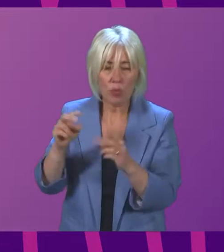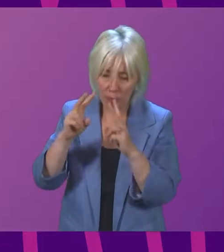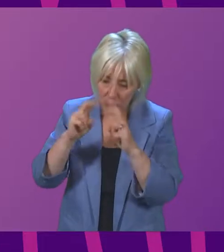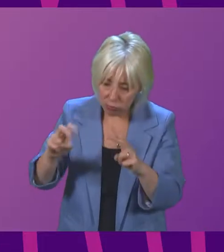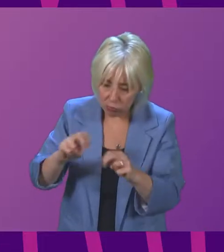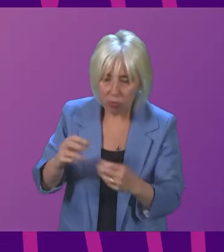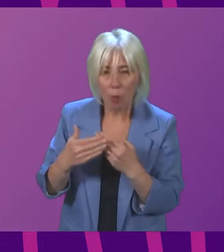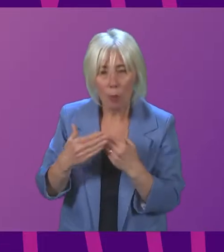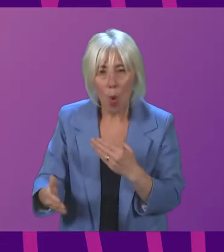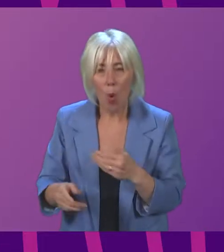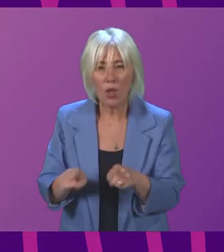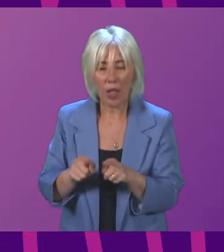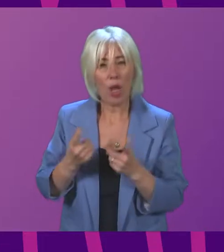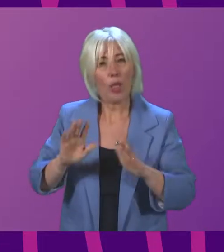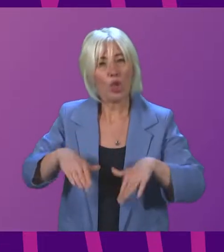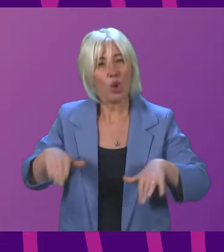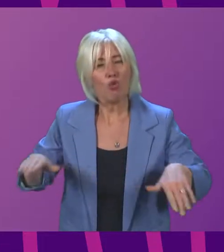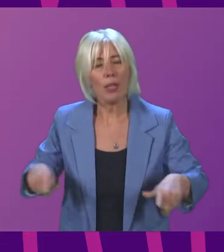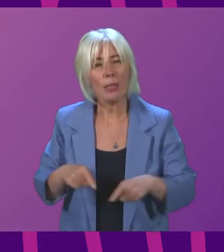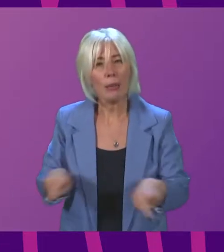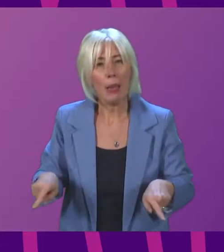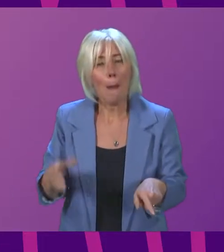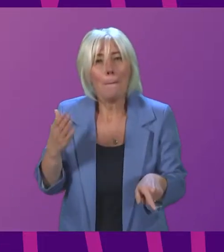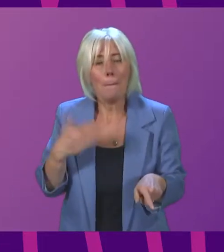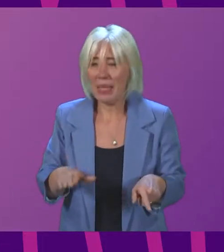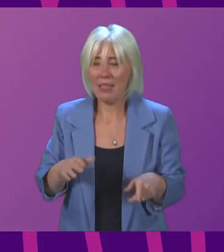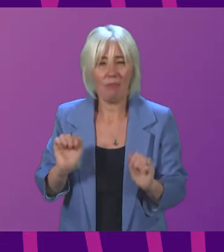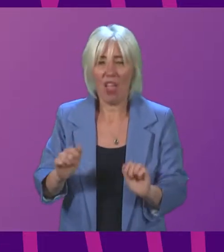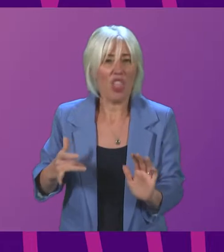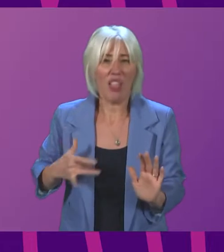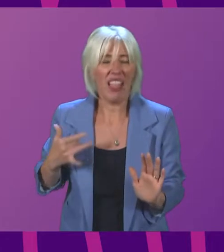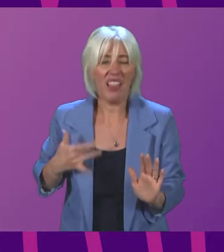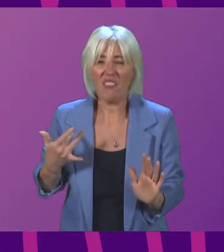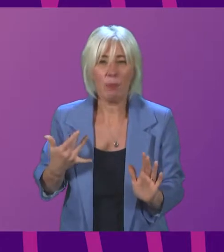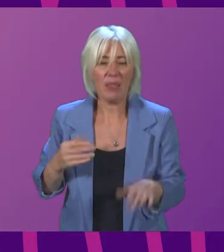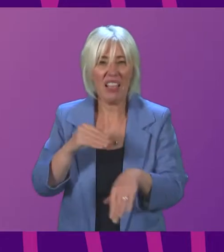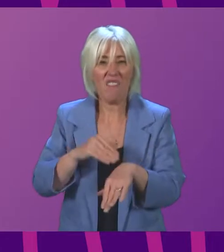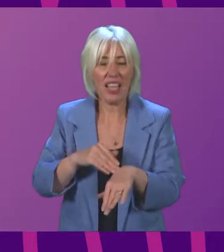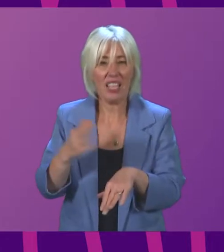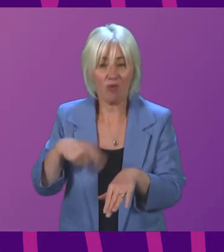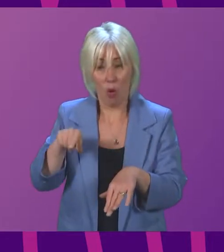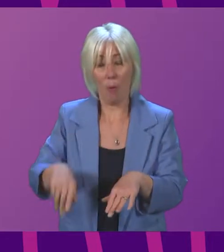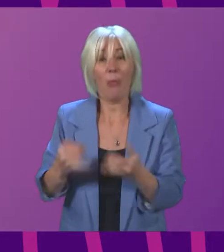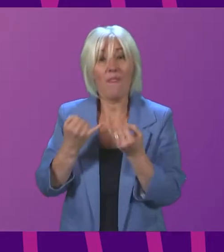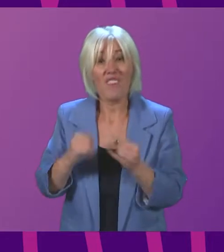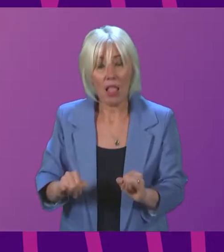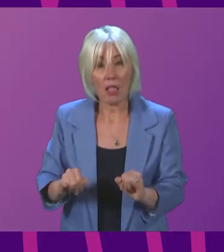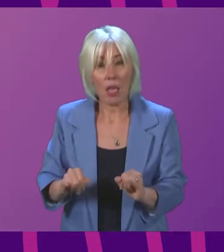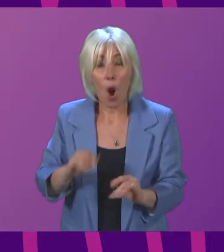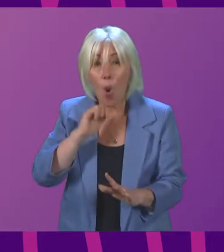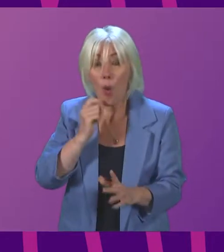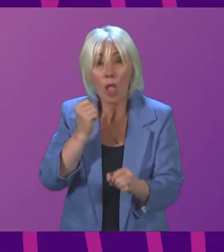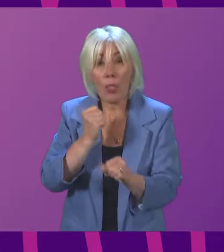finally, can I ask, these children who have had life-altering consequences from this failure, will the Government